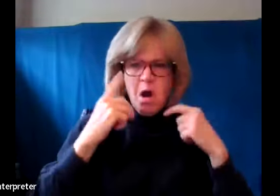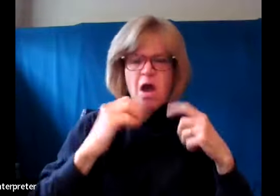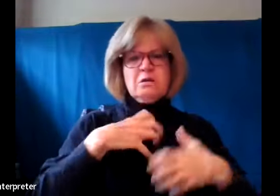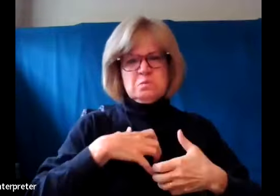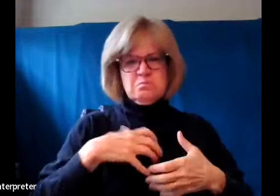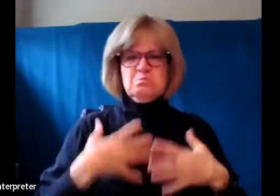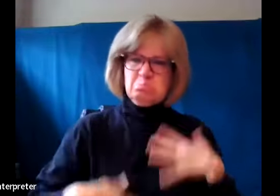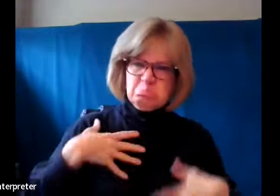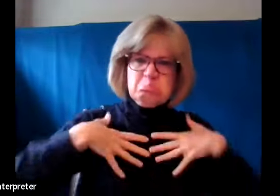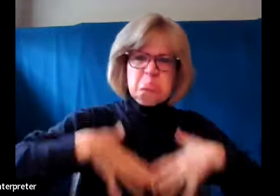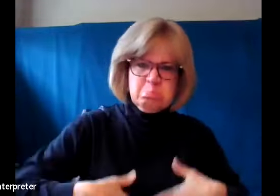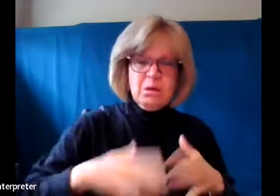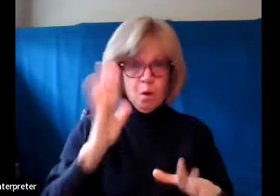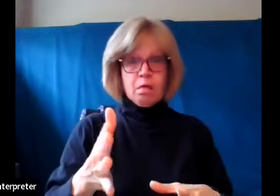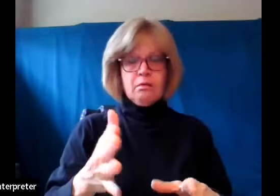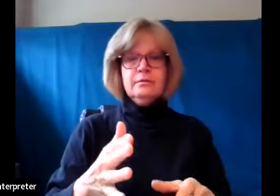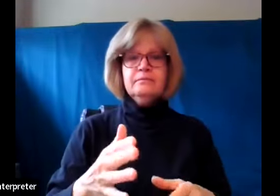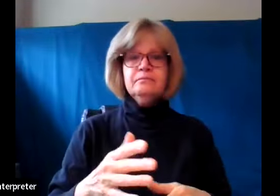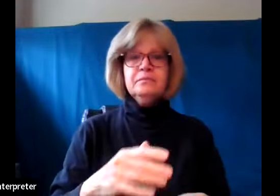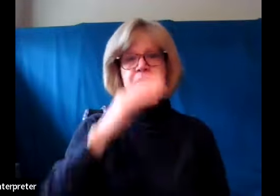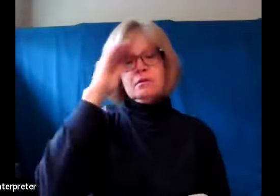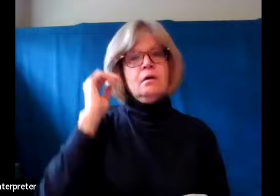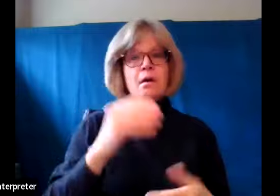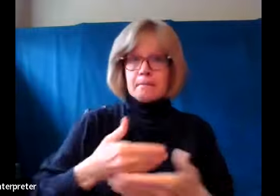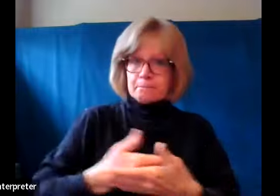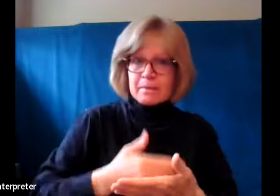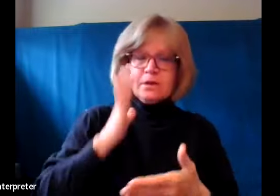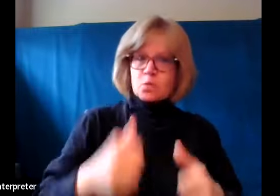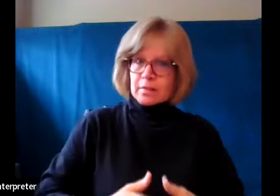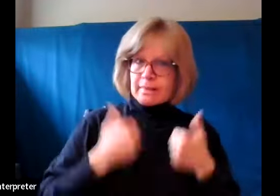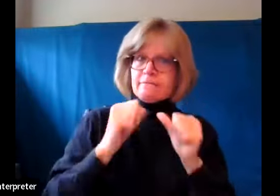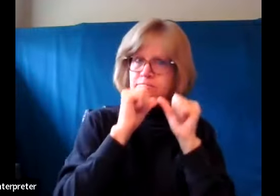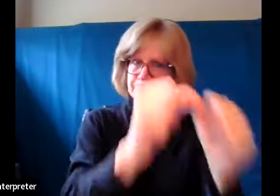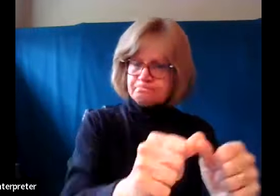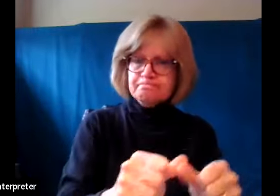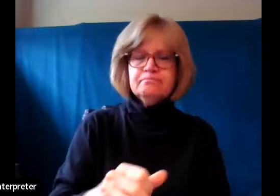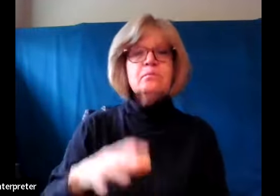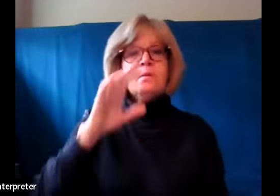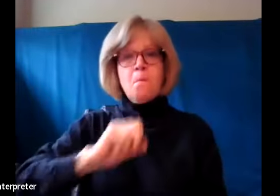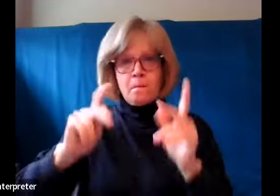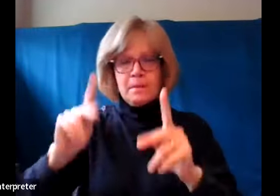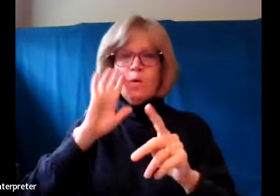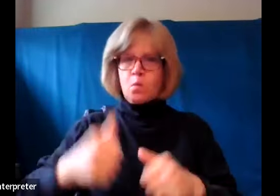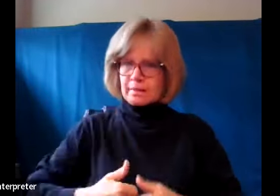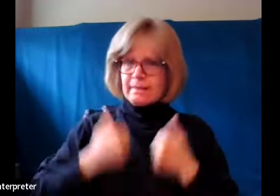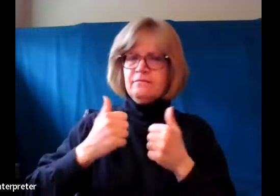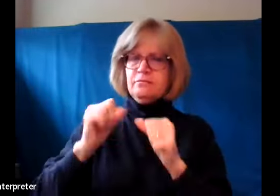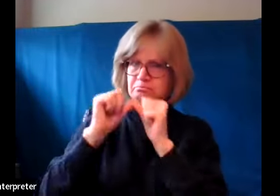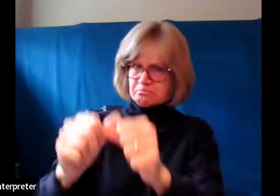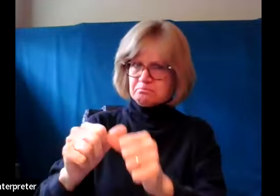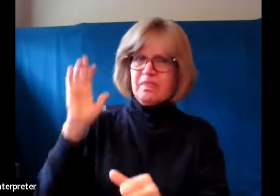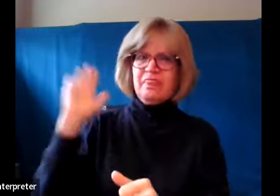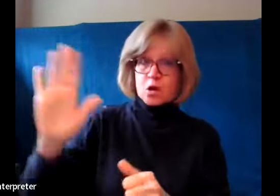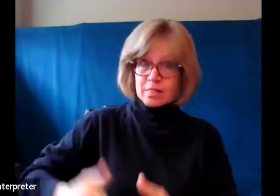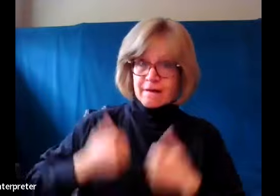there be in it an infant that lives but a few days, or an old person who does not live out a lifetime, or one